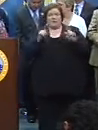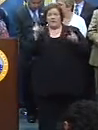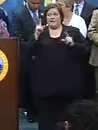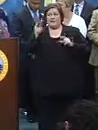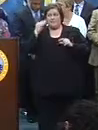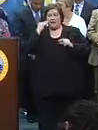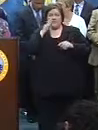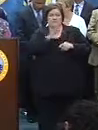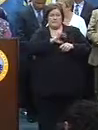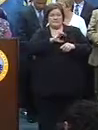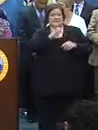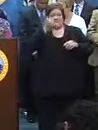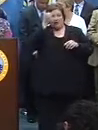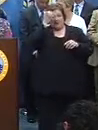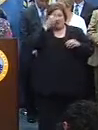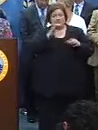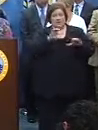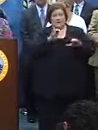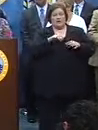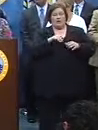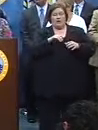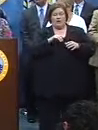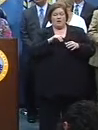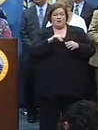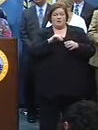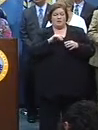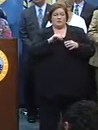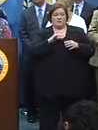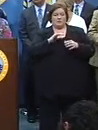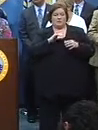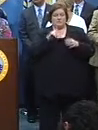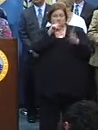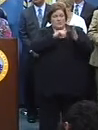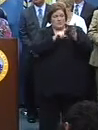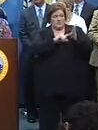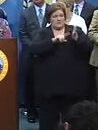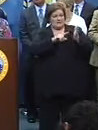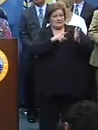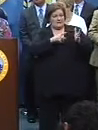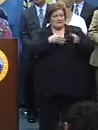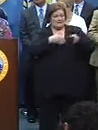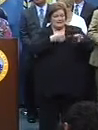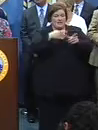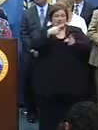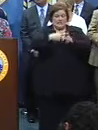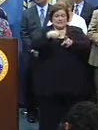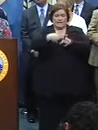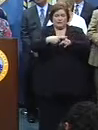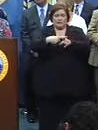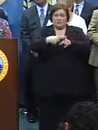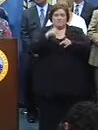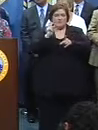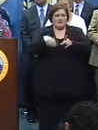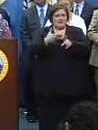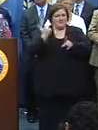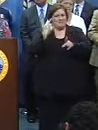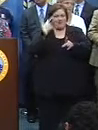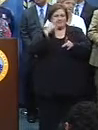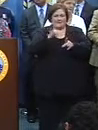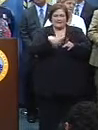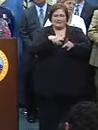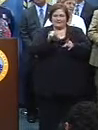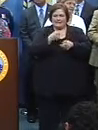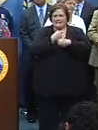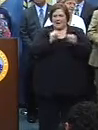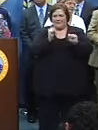that police and fire and did all the way up the avenue. Get out of the intersections. That's public safety. That